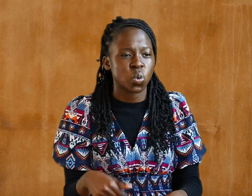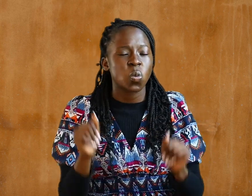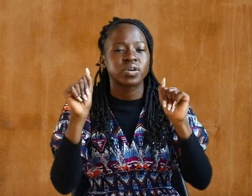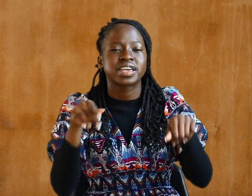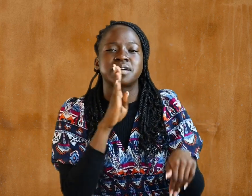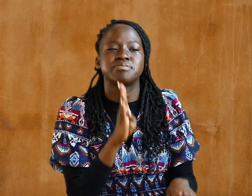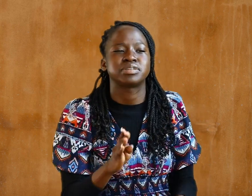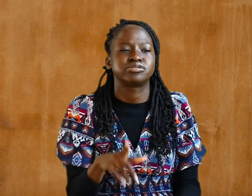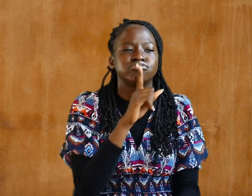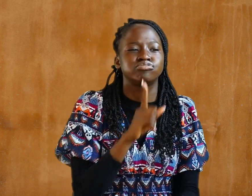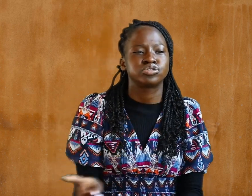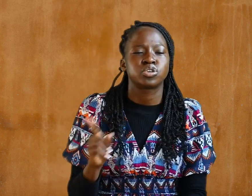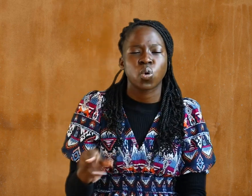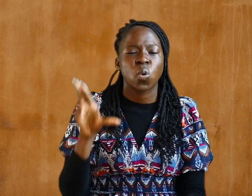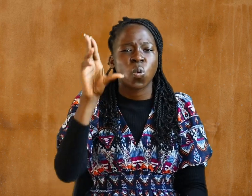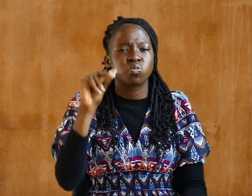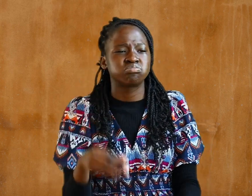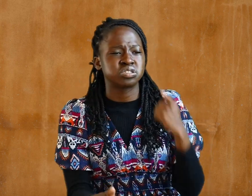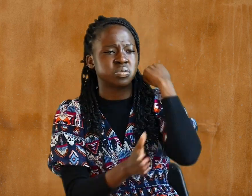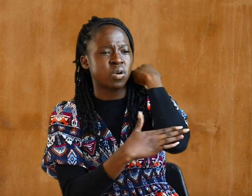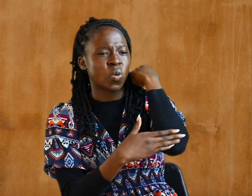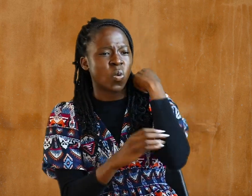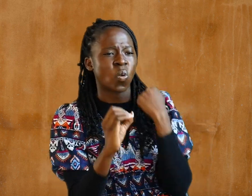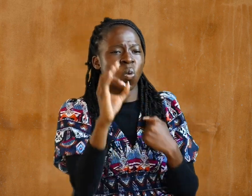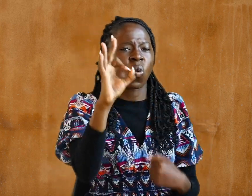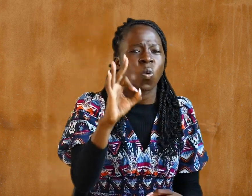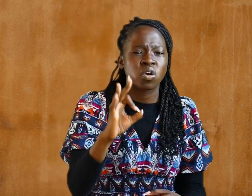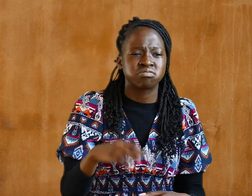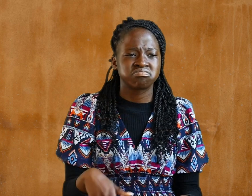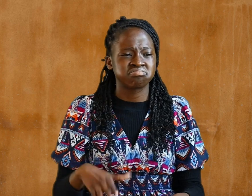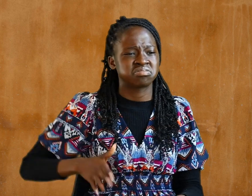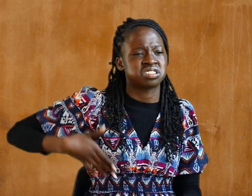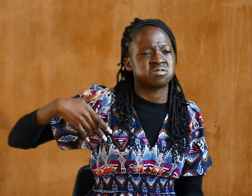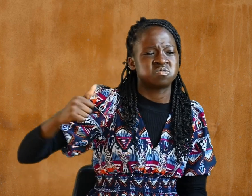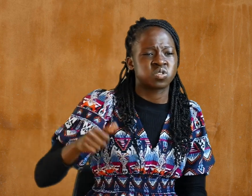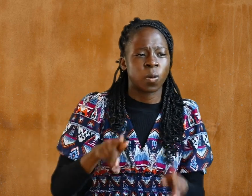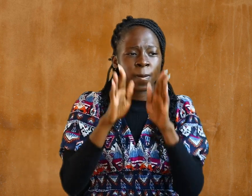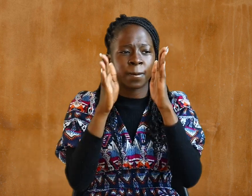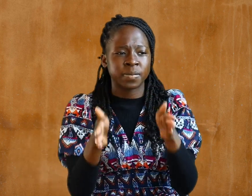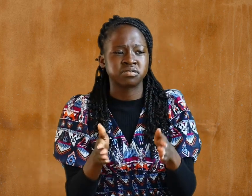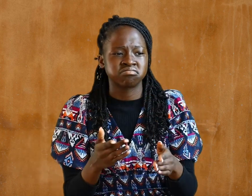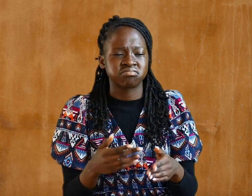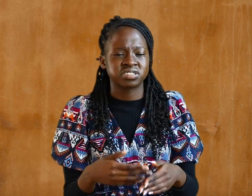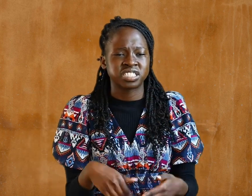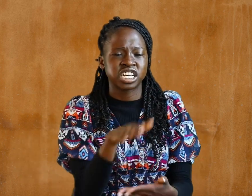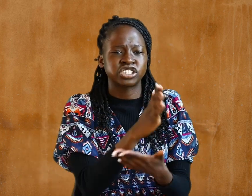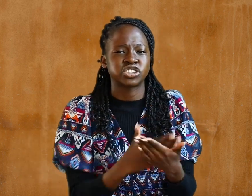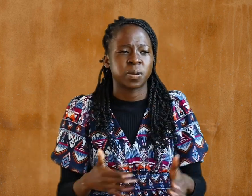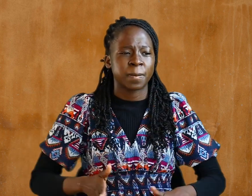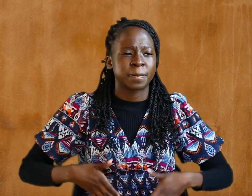immoral, impure, or greedy person, such as a person, is an idolater,